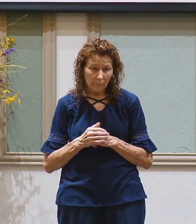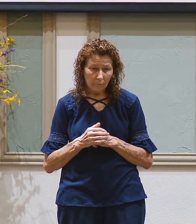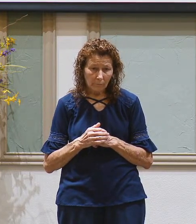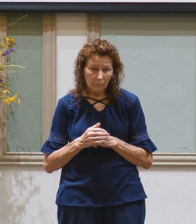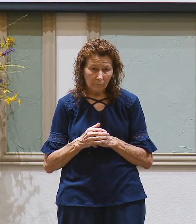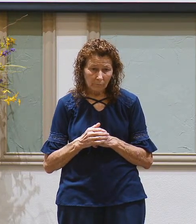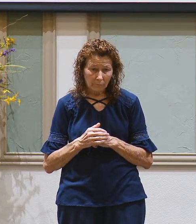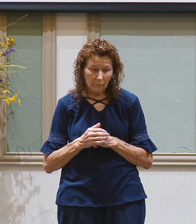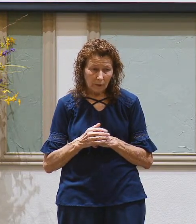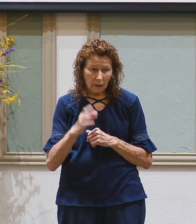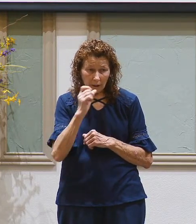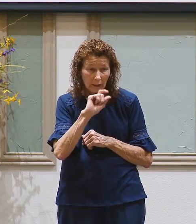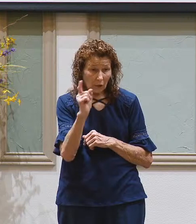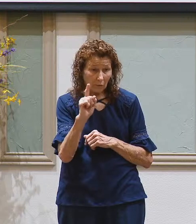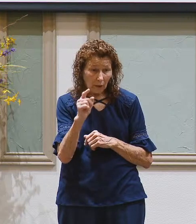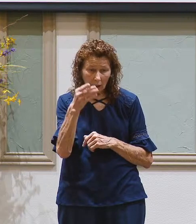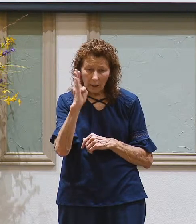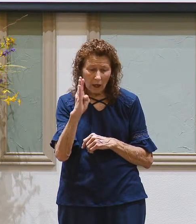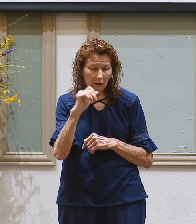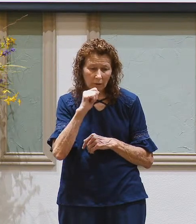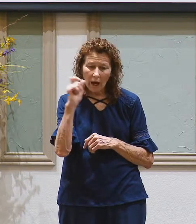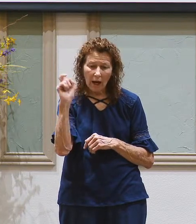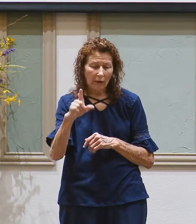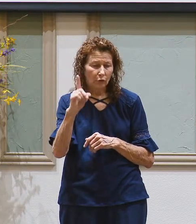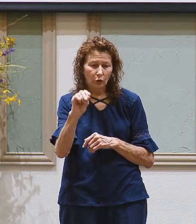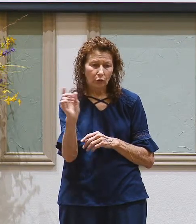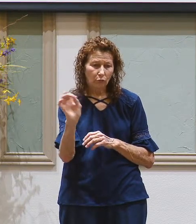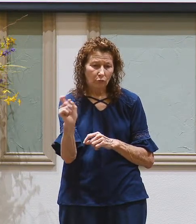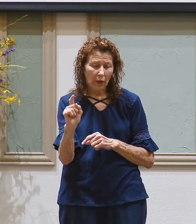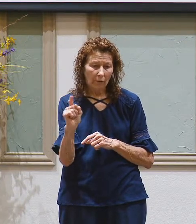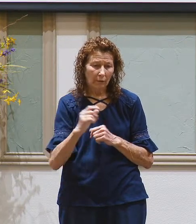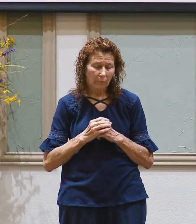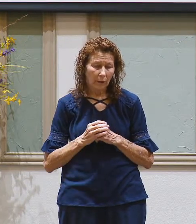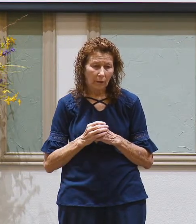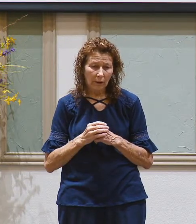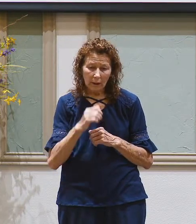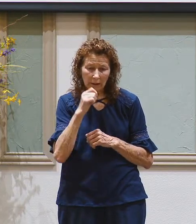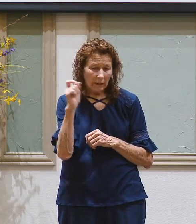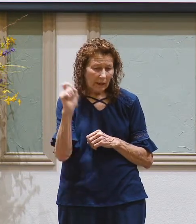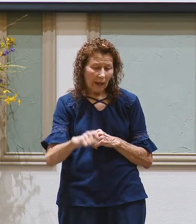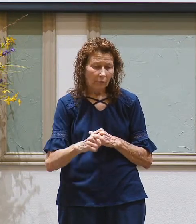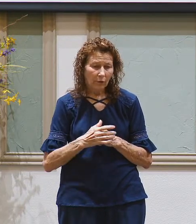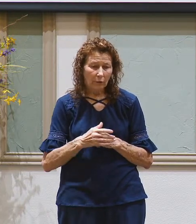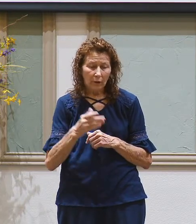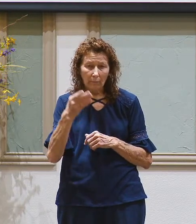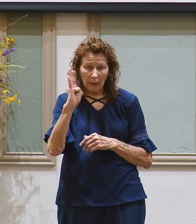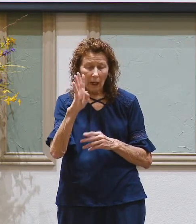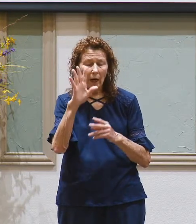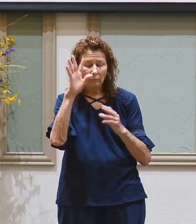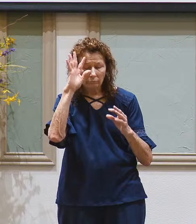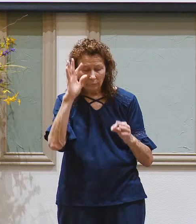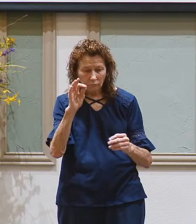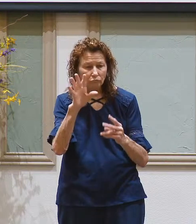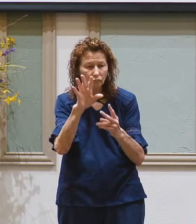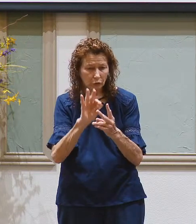and guess what God didn't have to do anything he didn't have to God chose to